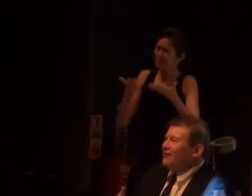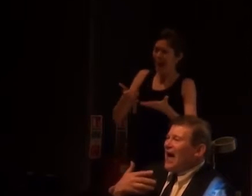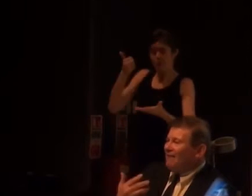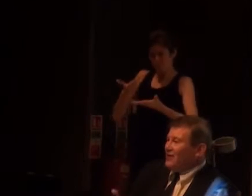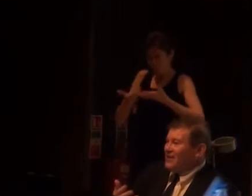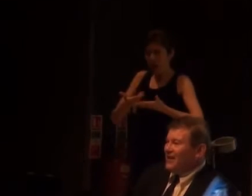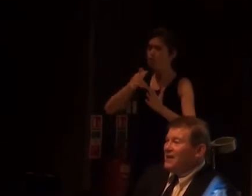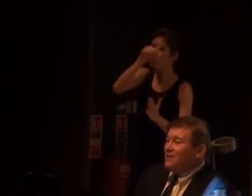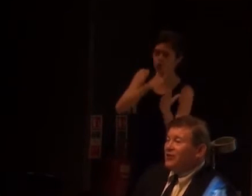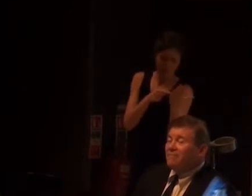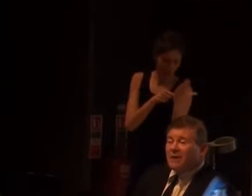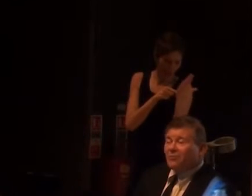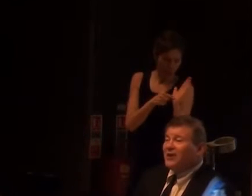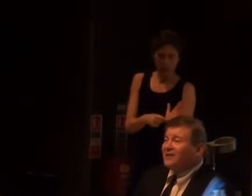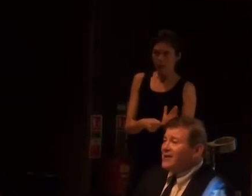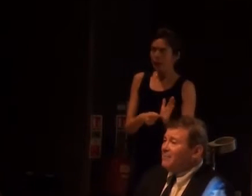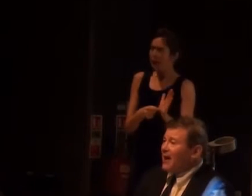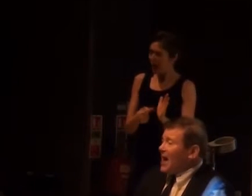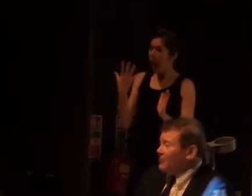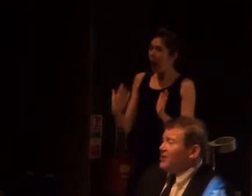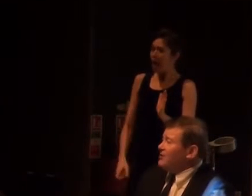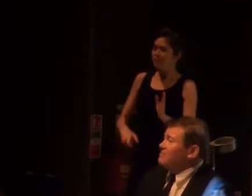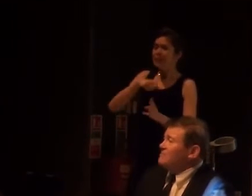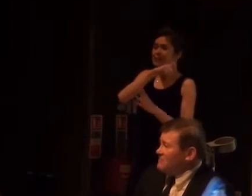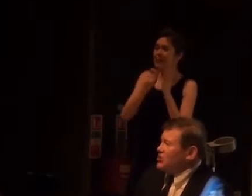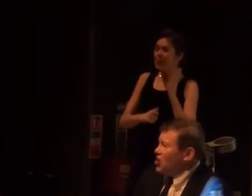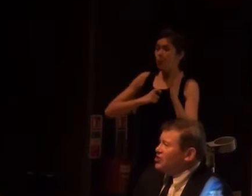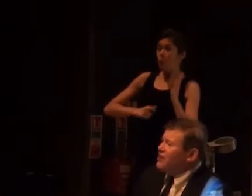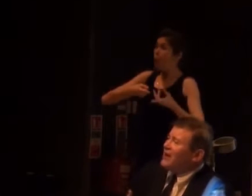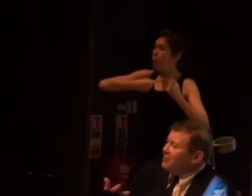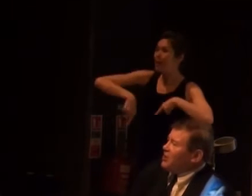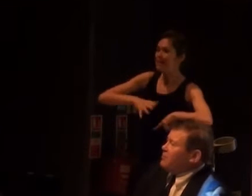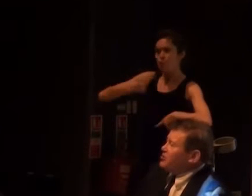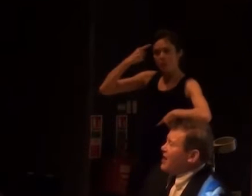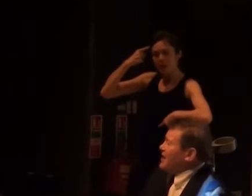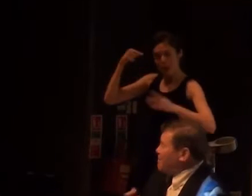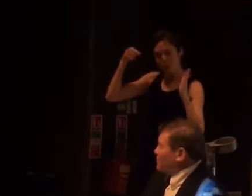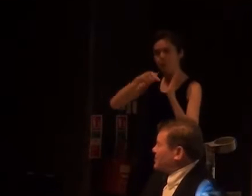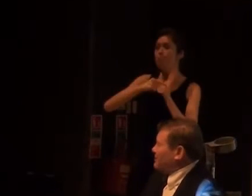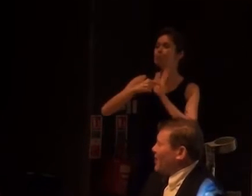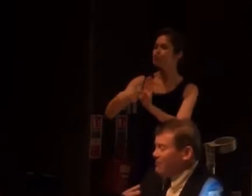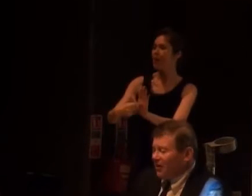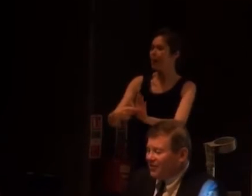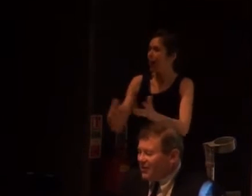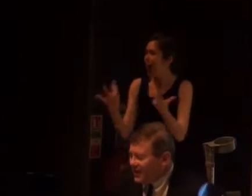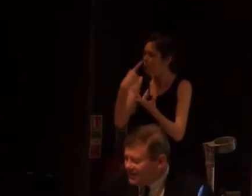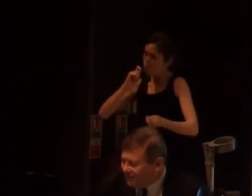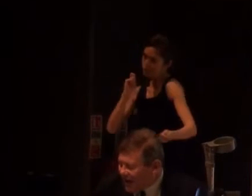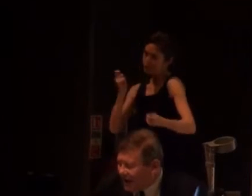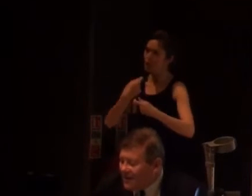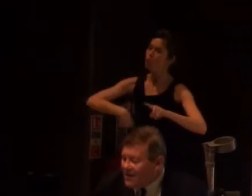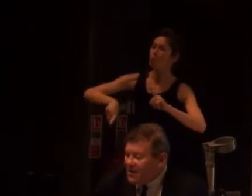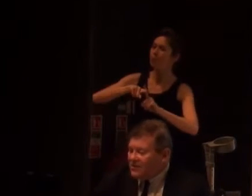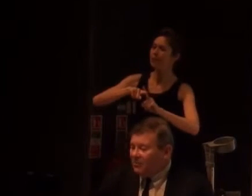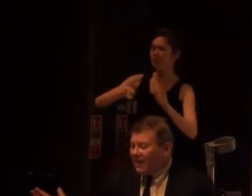around that have this in that people need to think about. How are we going to turn this around? How are we going to portray it in a positive way rather than a negative